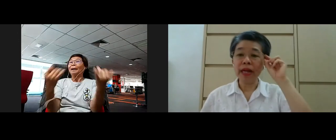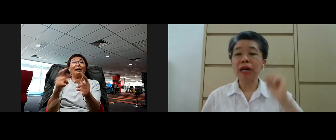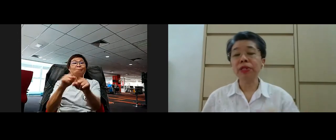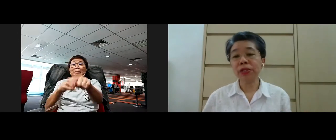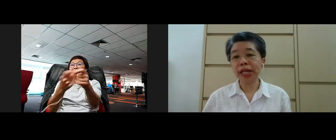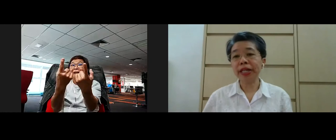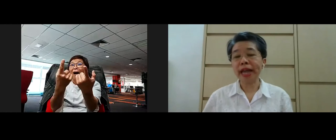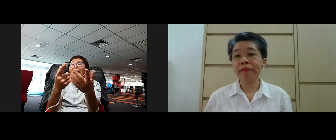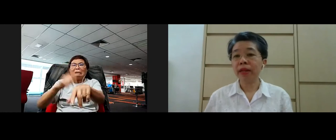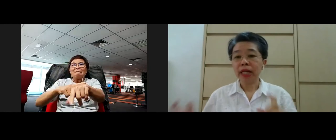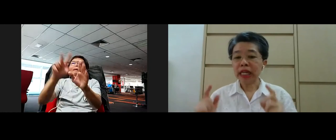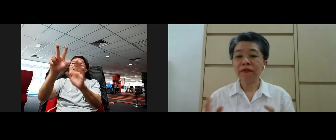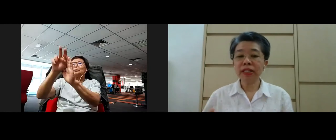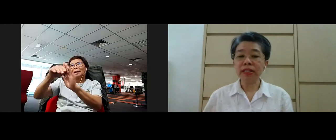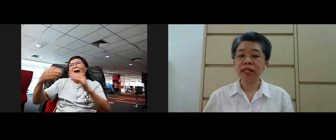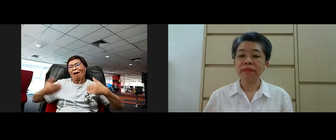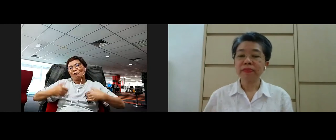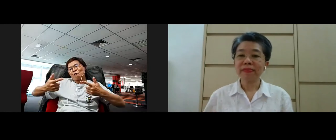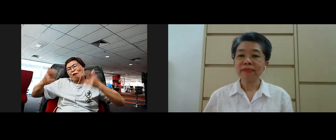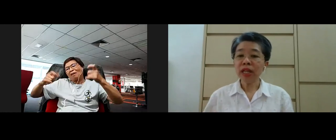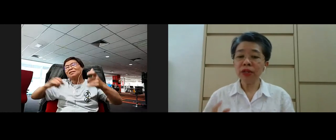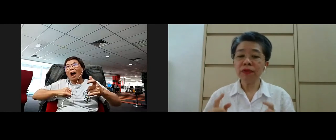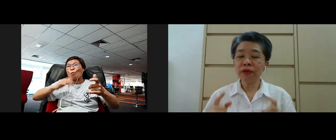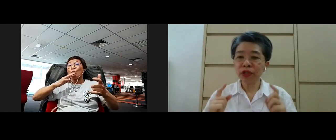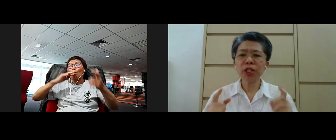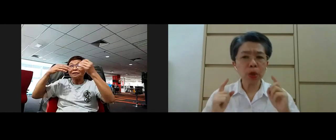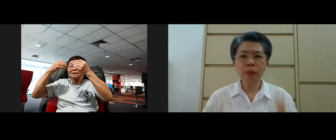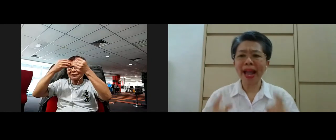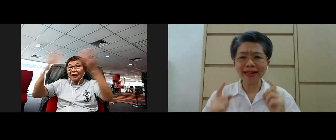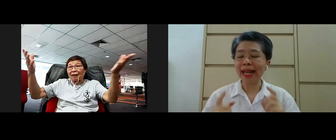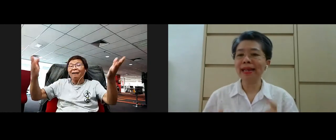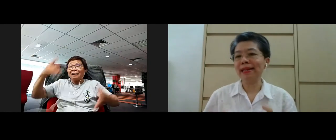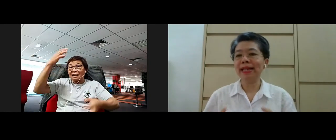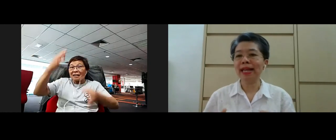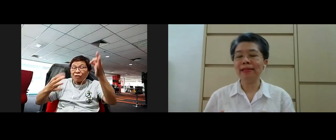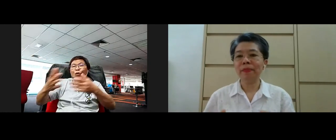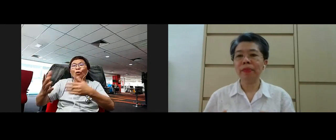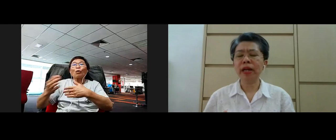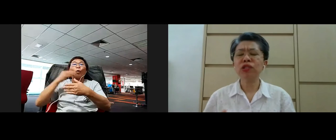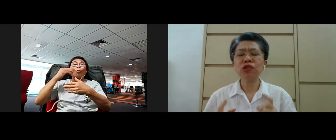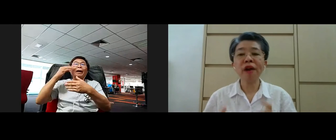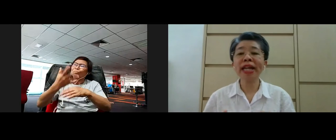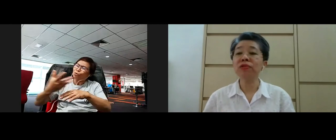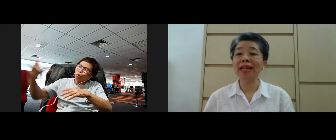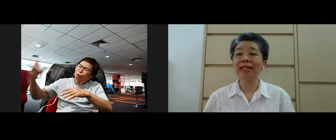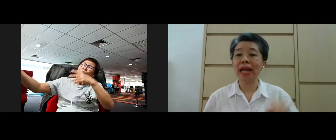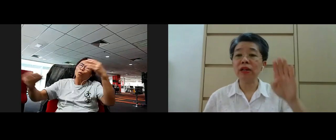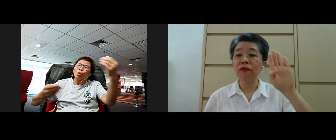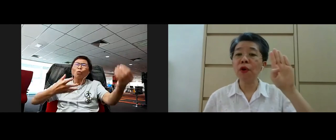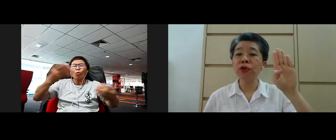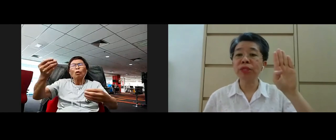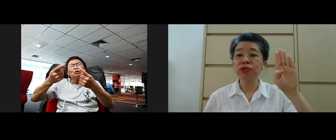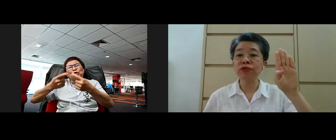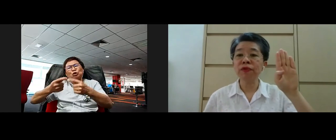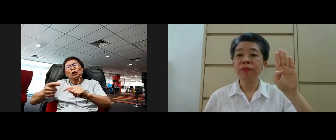yeah I want to say that even you just go back again and again yeah trying to understand